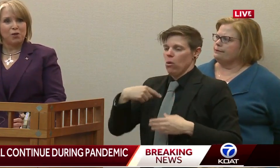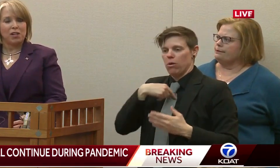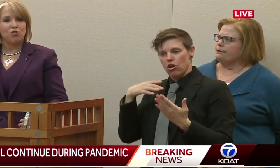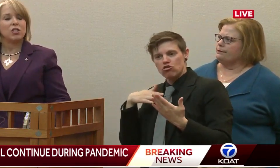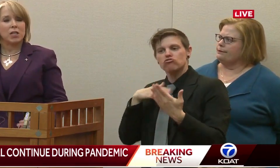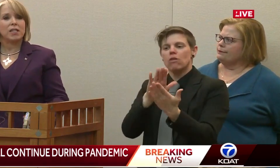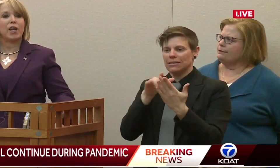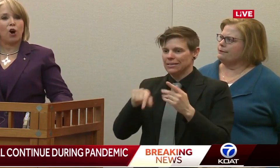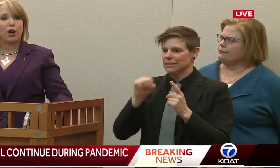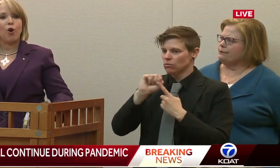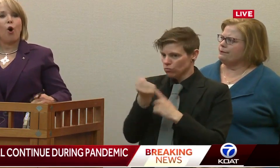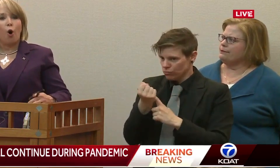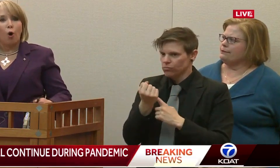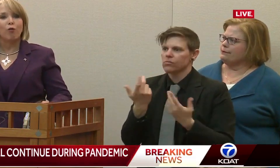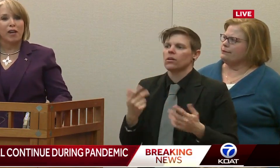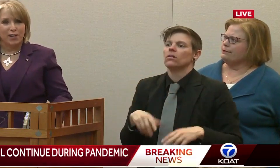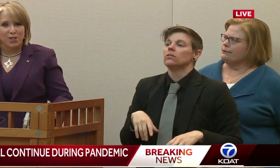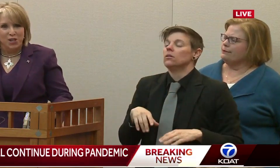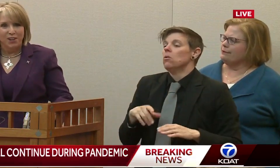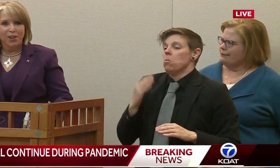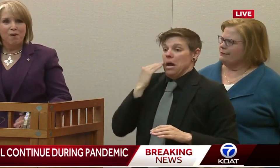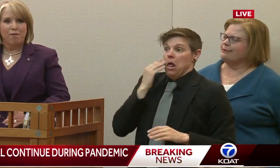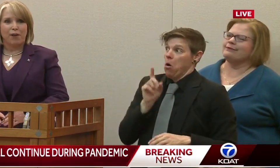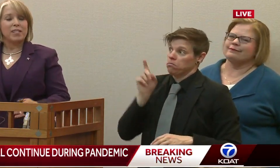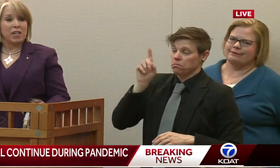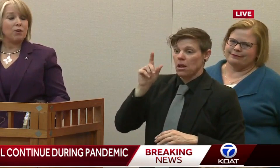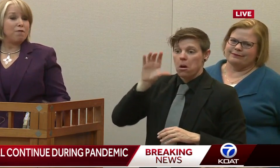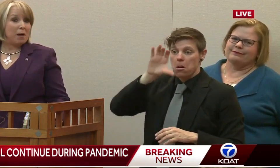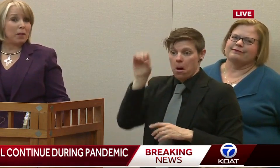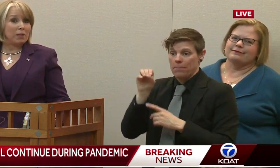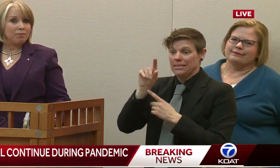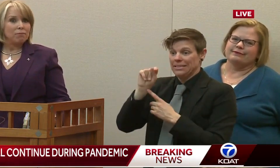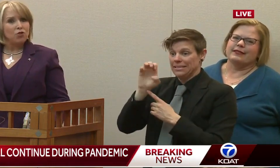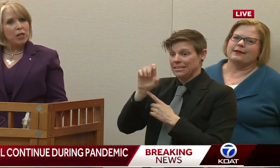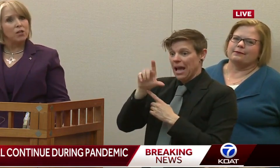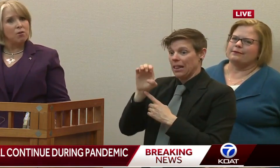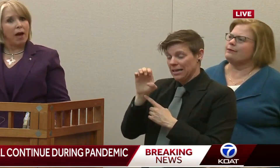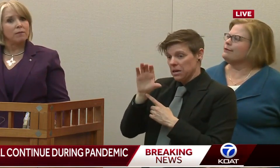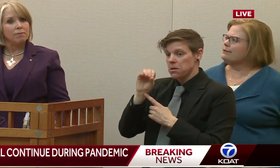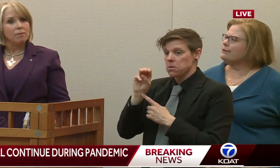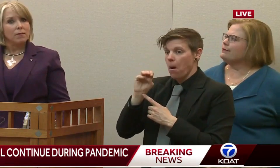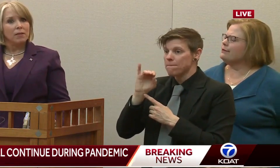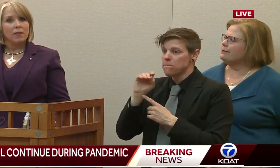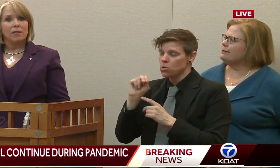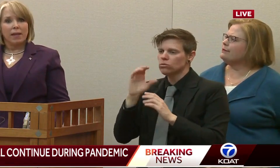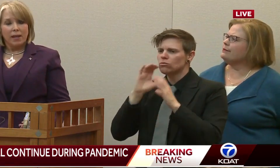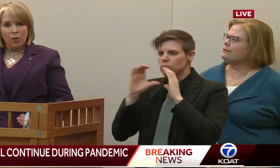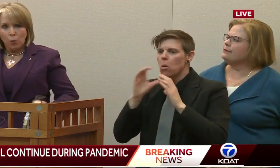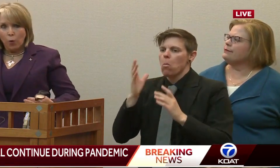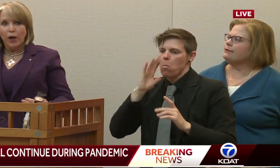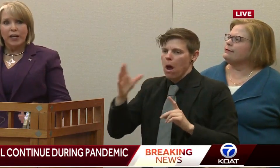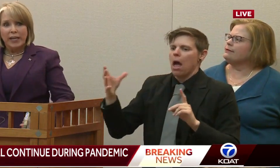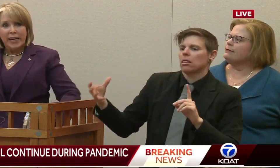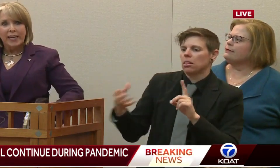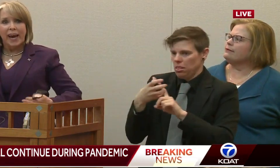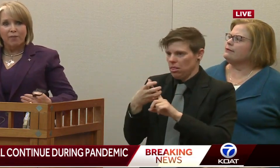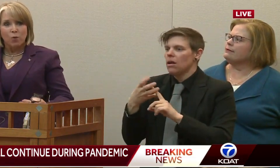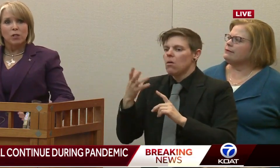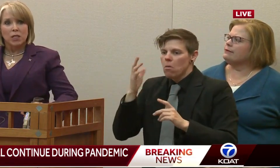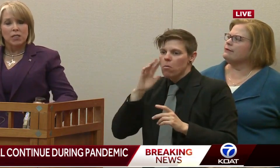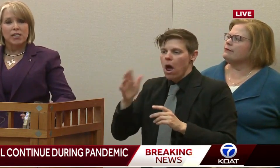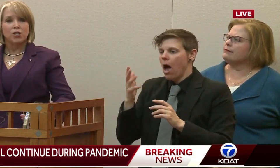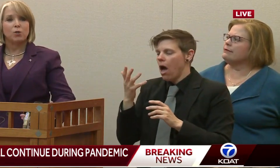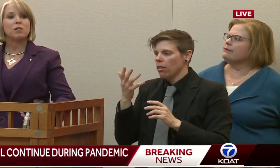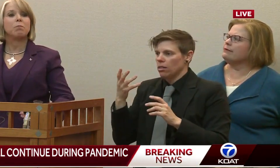She's got two kids. She's going to take on all the kids for an extended family. She can do that. We're going to need,